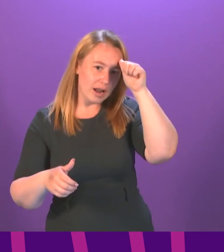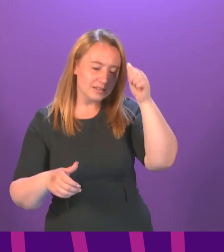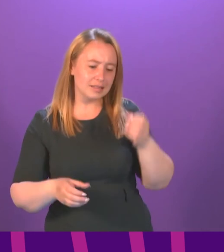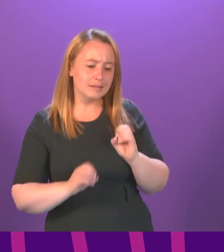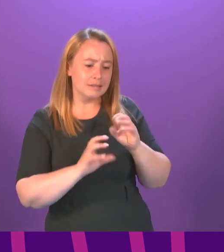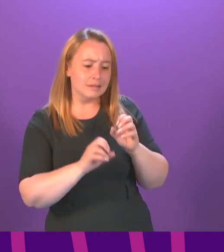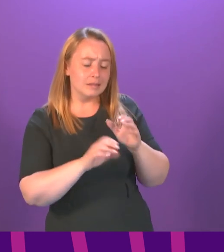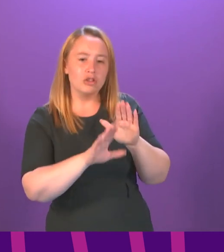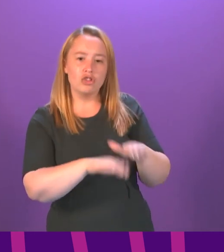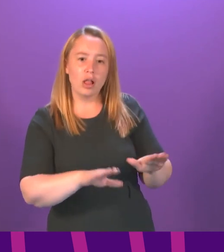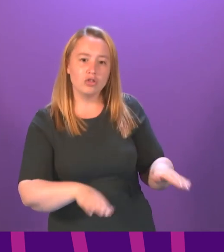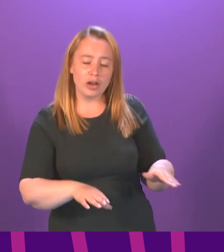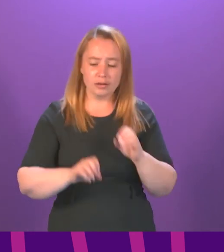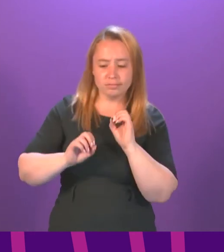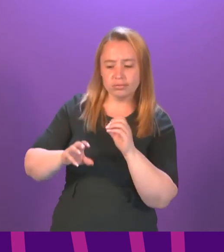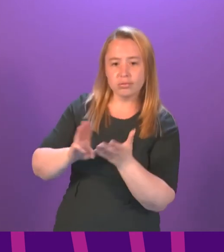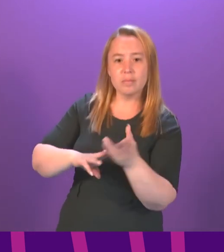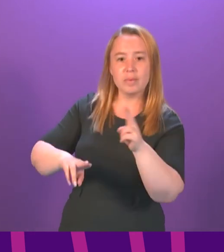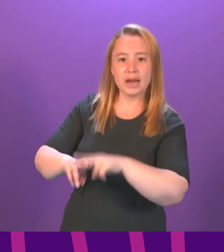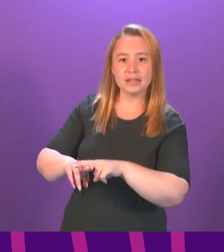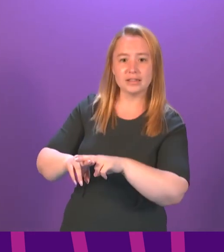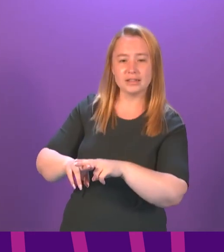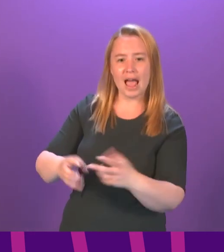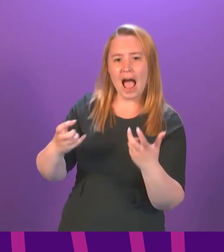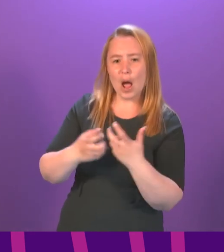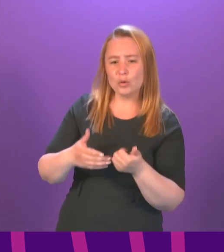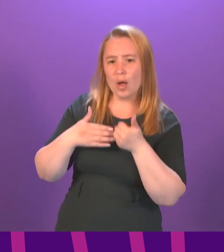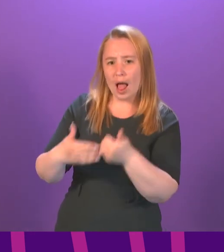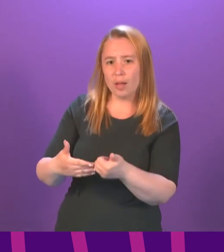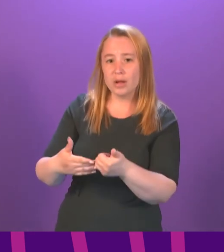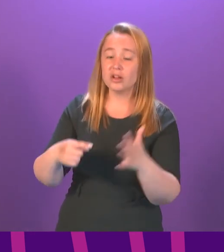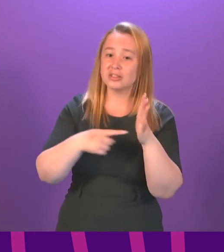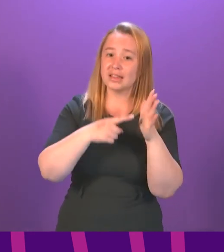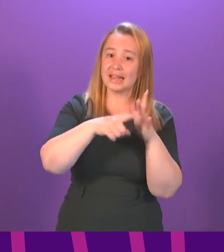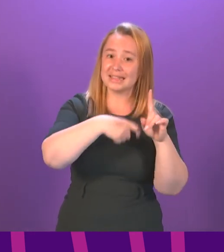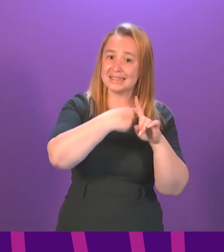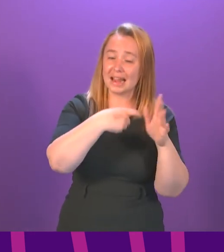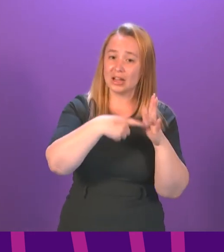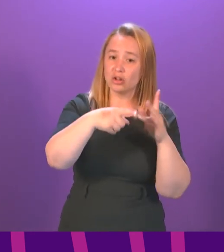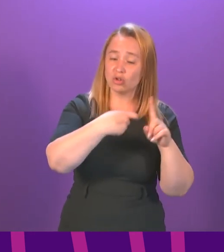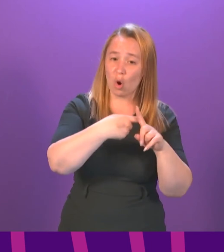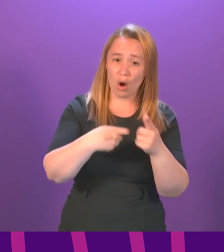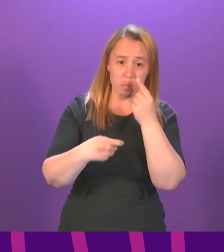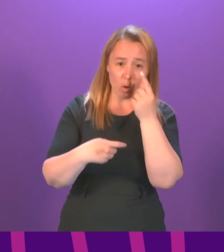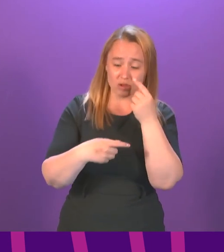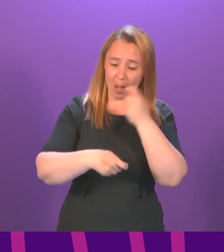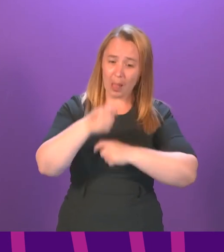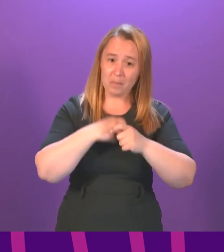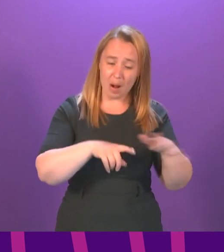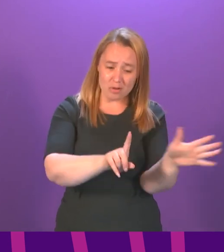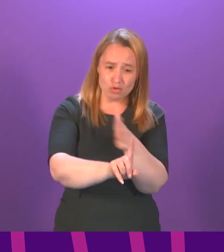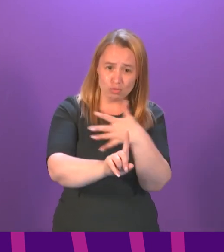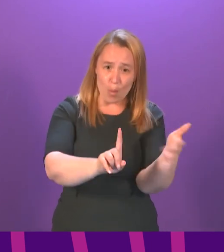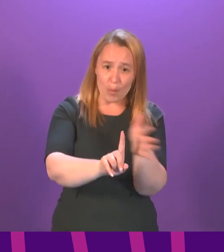and children of online grooming on sites such as TikTok to ensure that children develop online safety